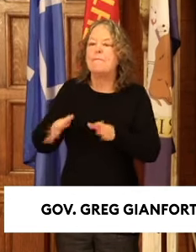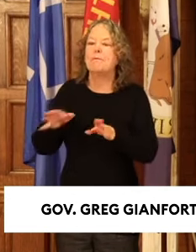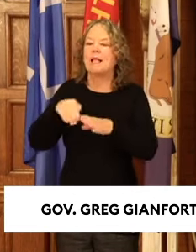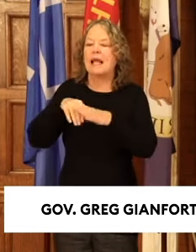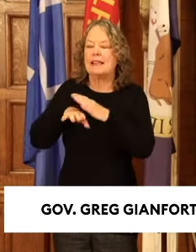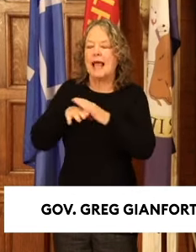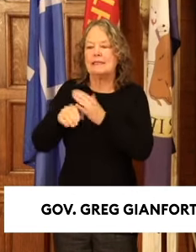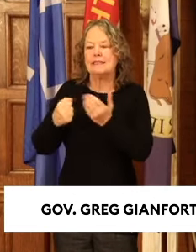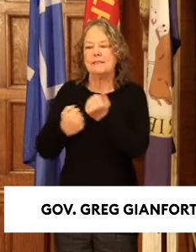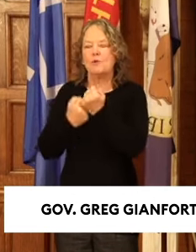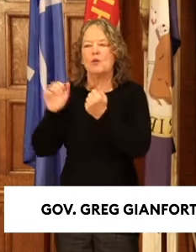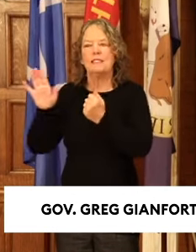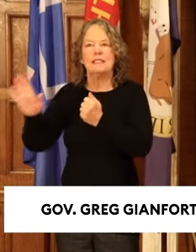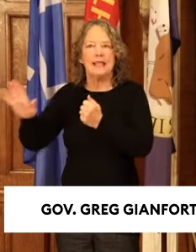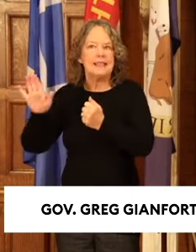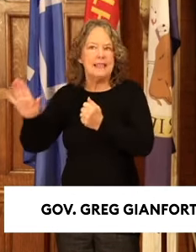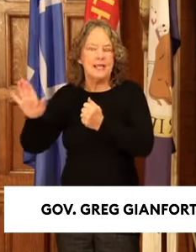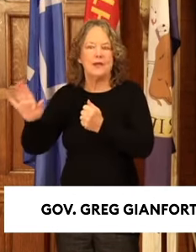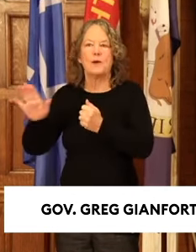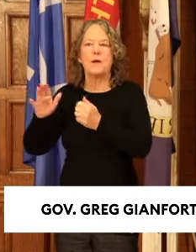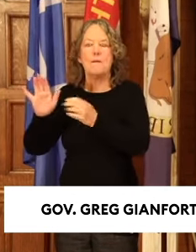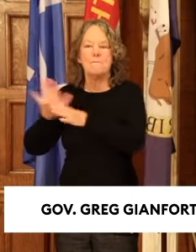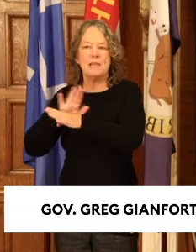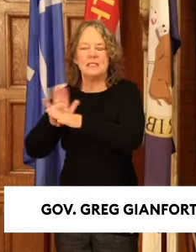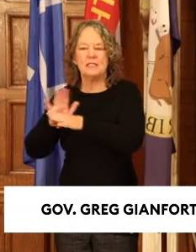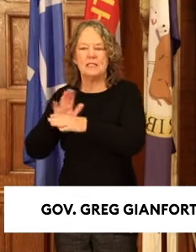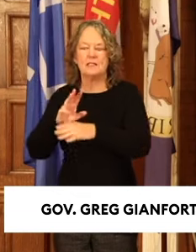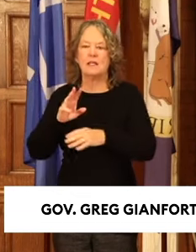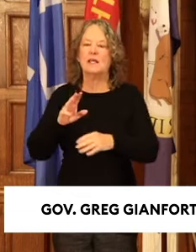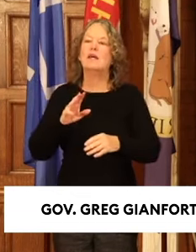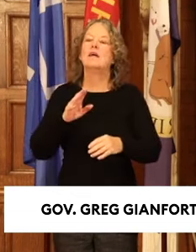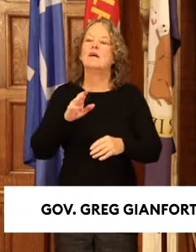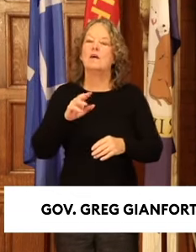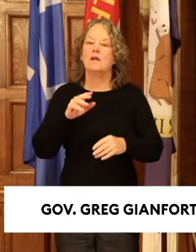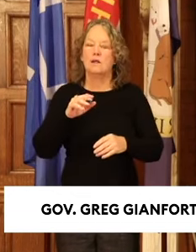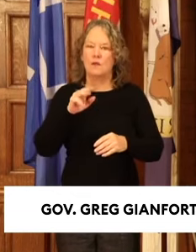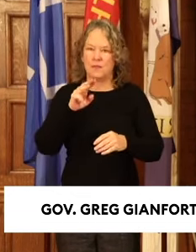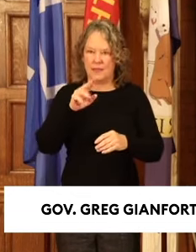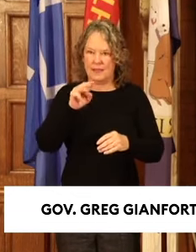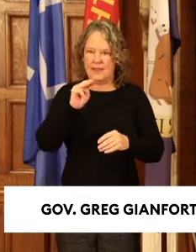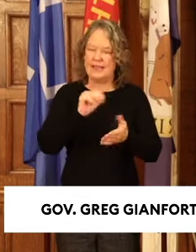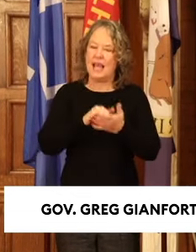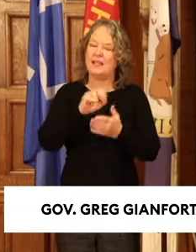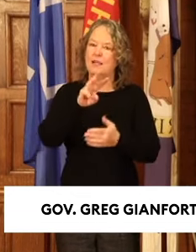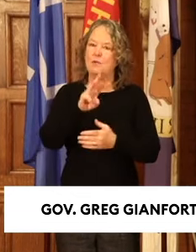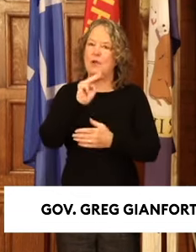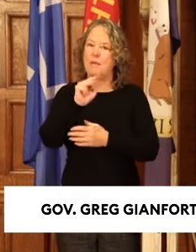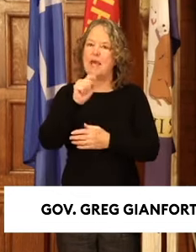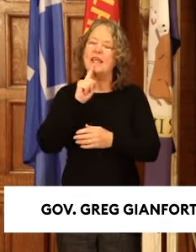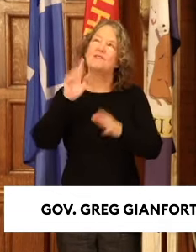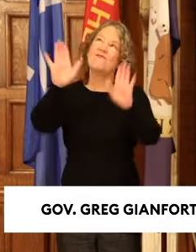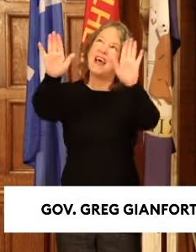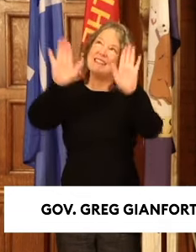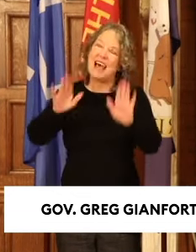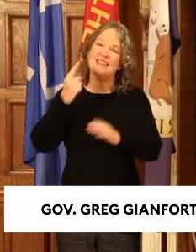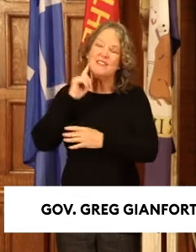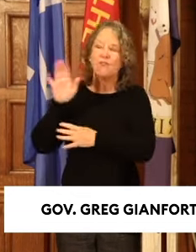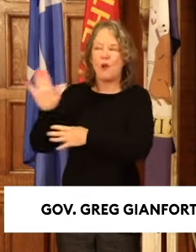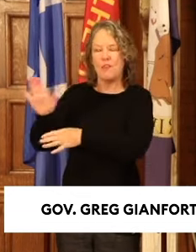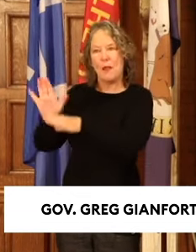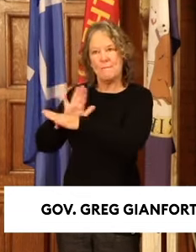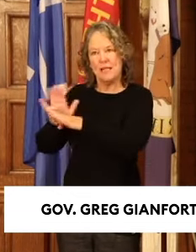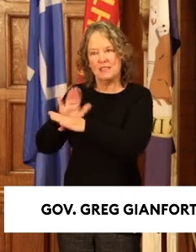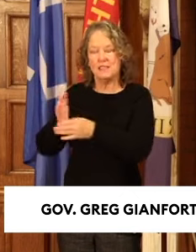WMA is fantastic. That was the word they used for their business. Offering hunting in the fall,